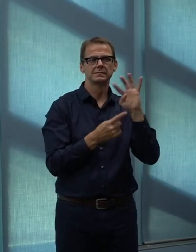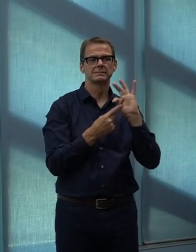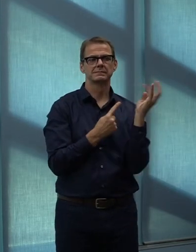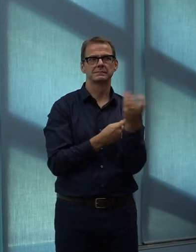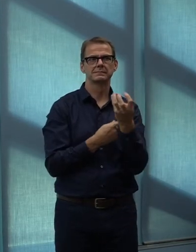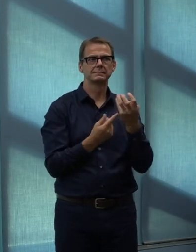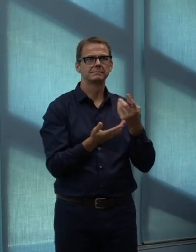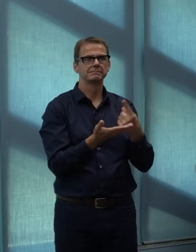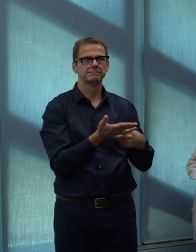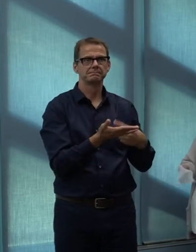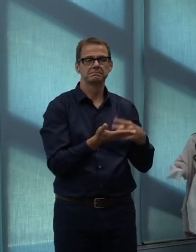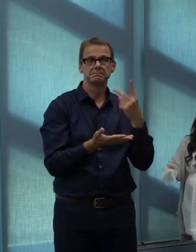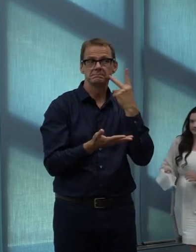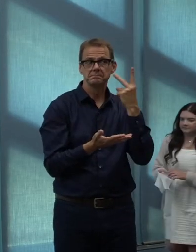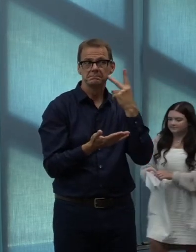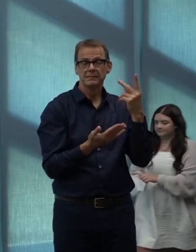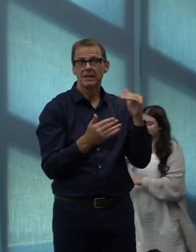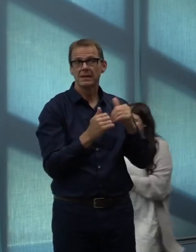turn it over to the mayor.